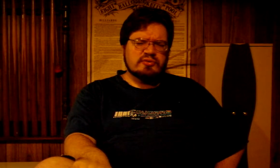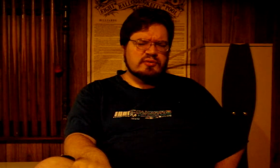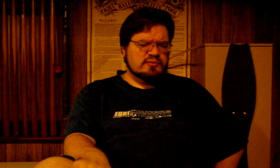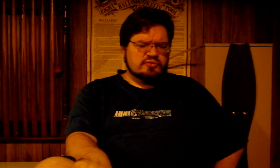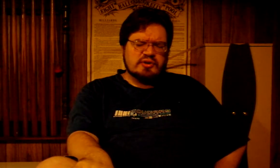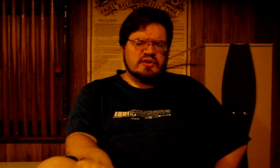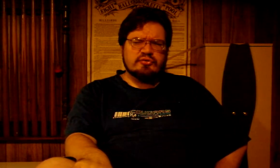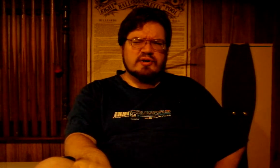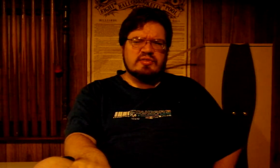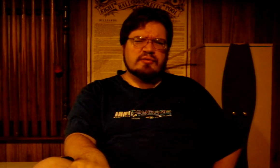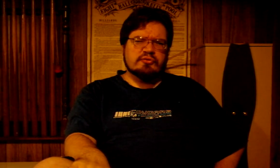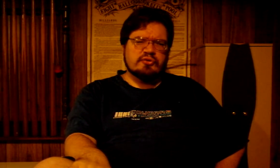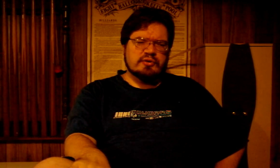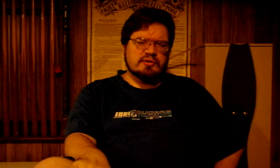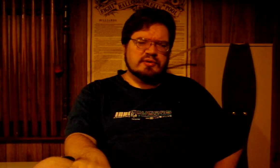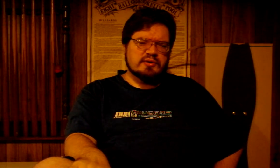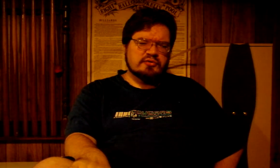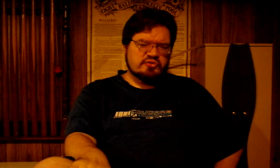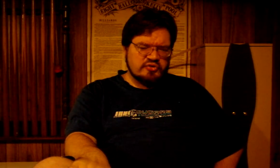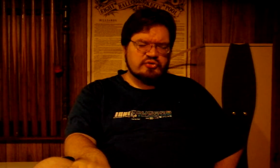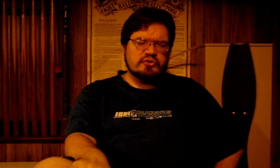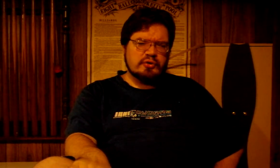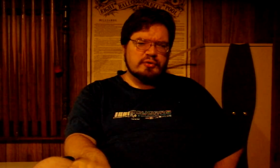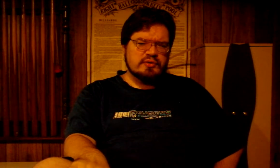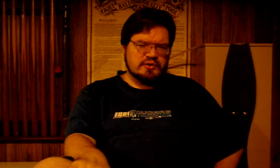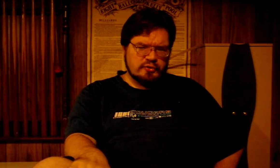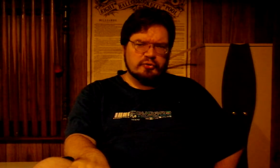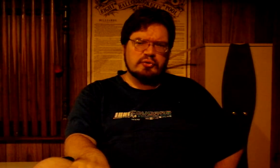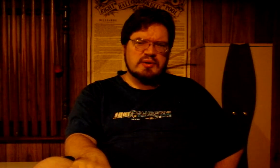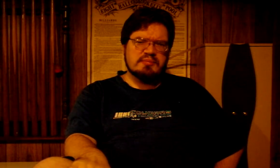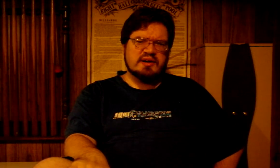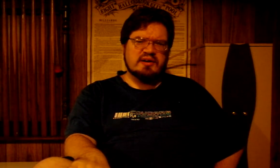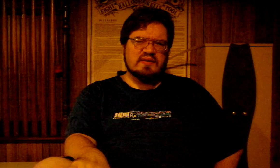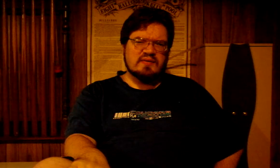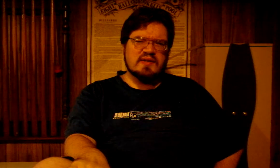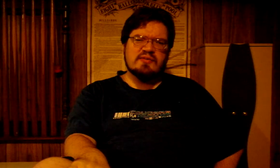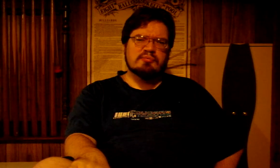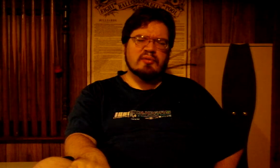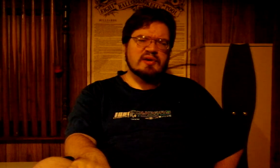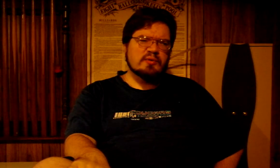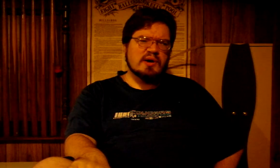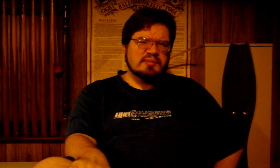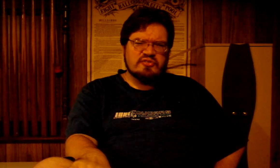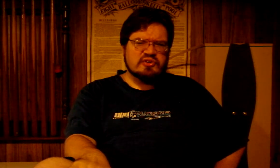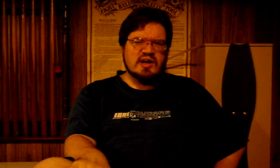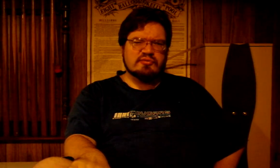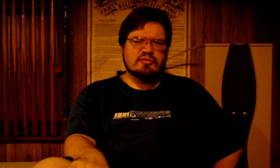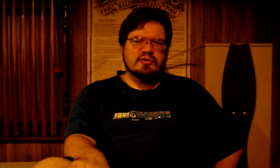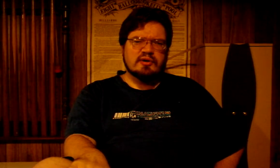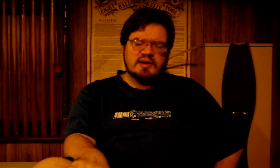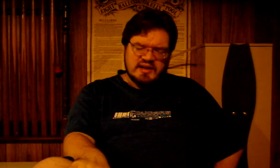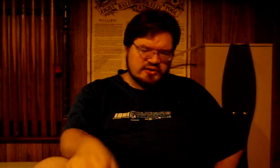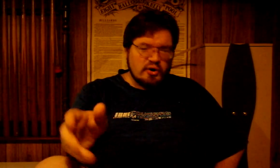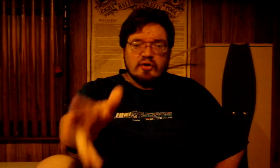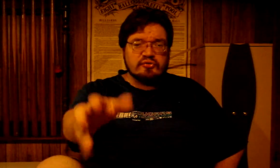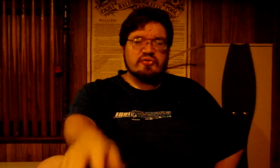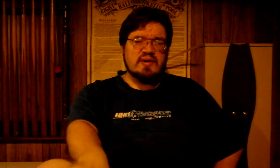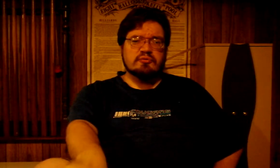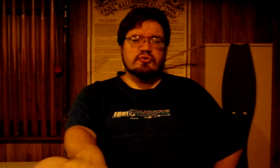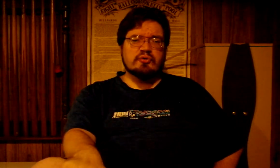don't ask for anything in return. just to know that you're doing better and that they've buoyed you up is enough. It costs them to do it